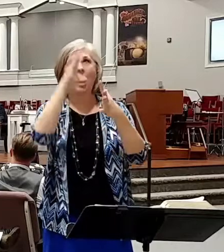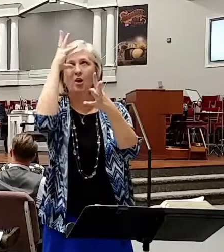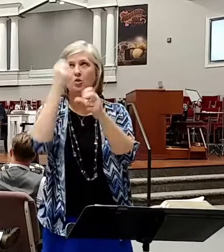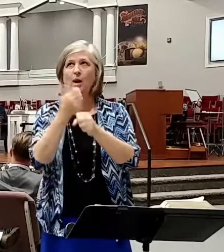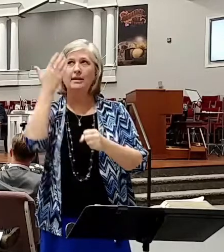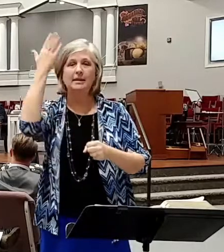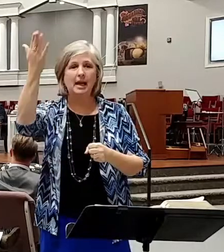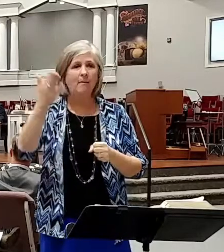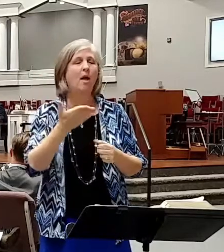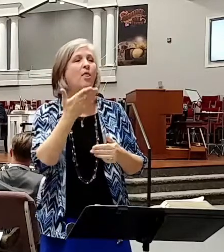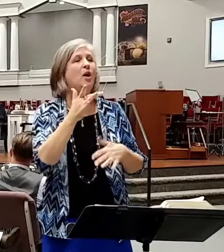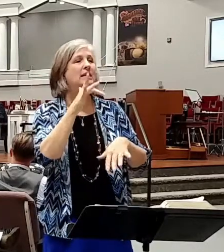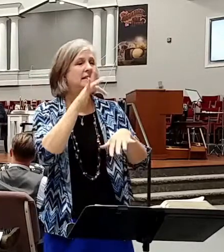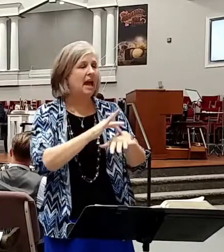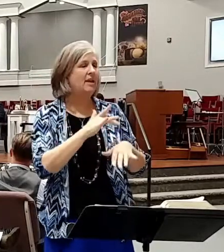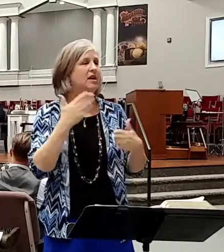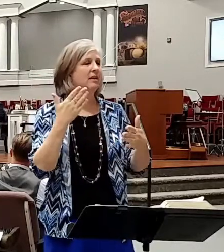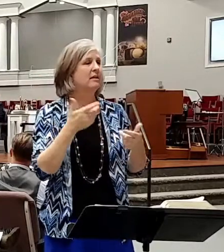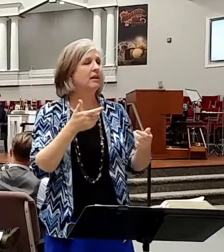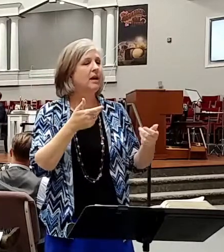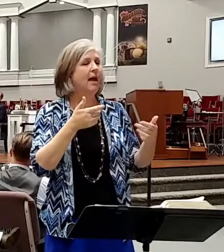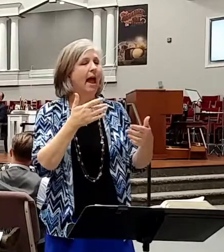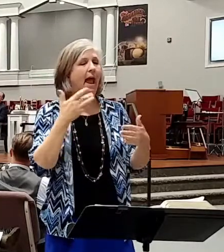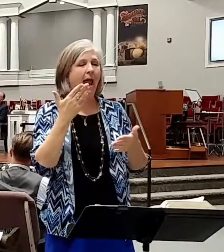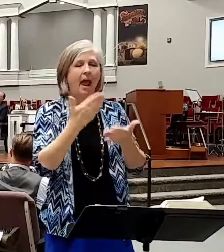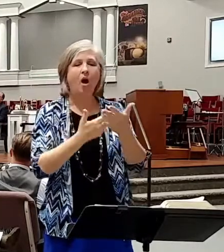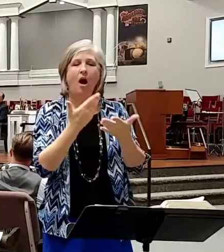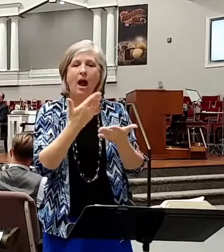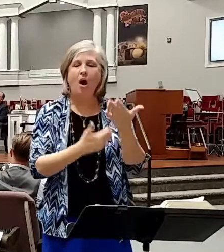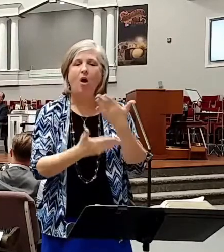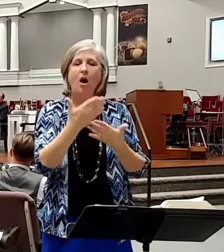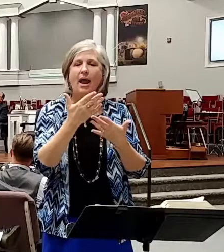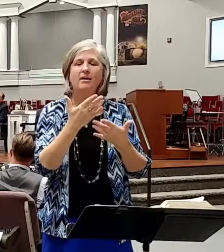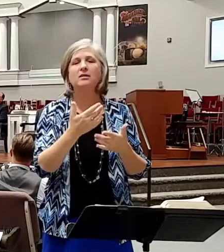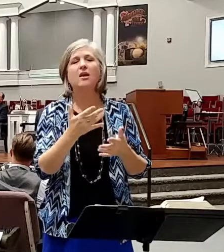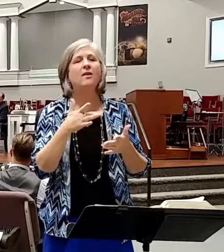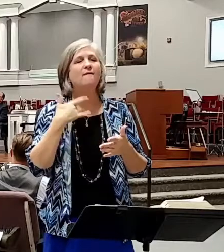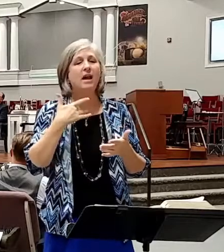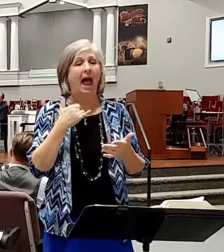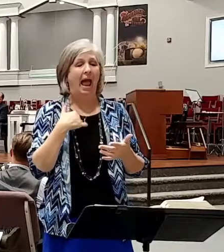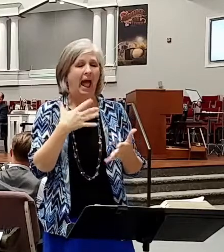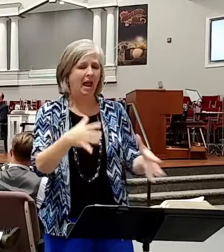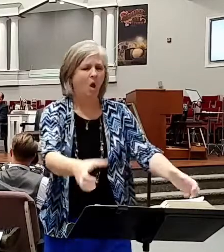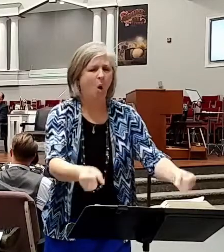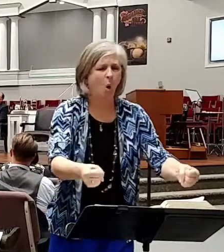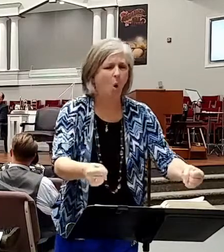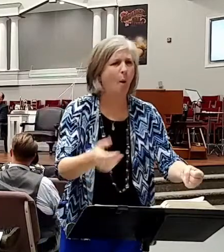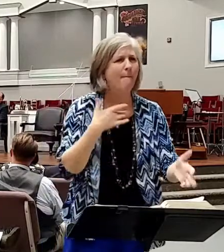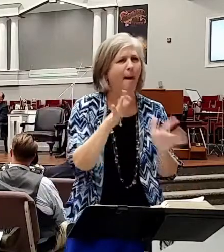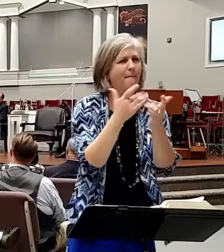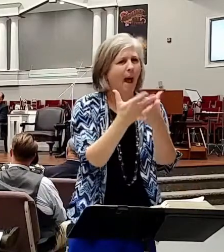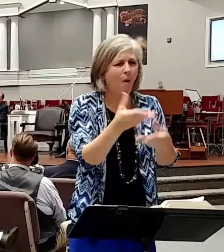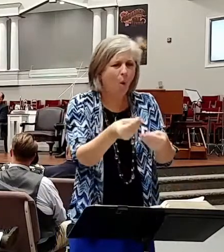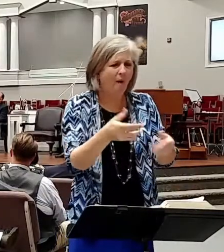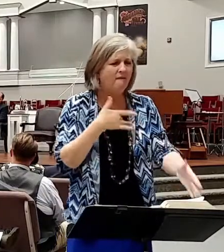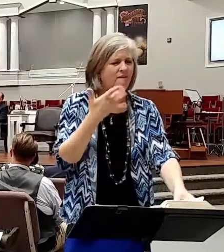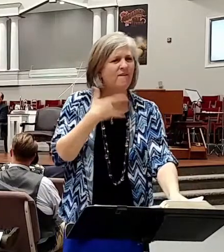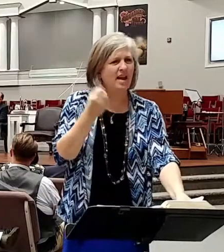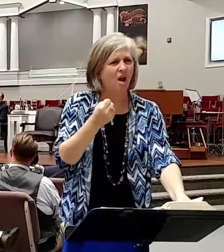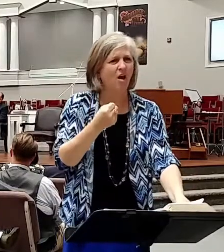There's the touching, the handling, the feeling. I don't know about you, but I like holding on to my Bible. I like feeling that thing. I like toting that thing